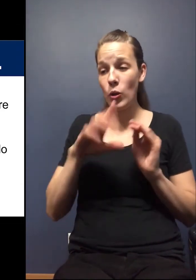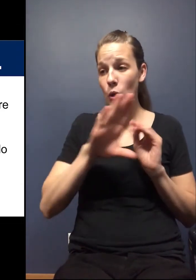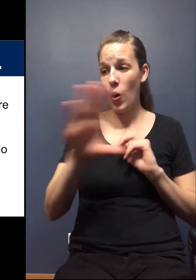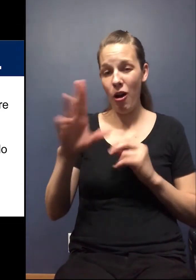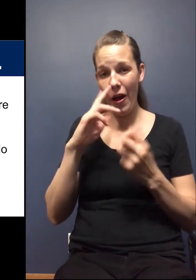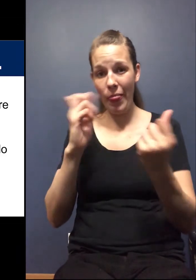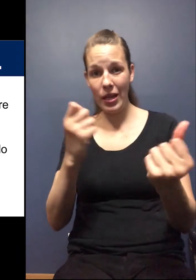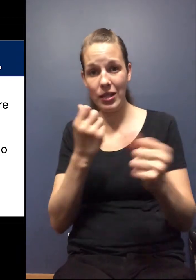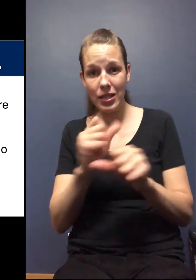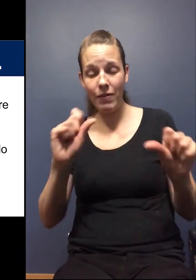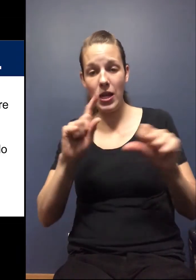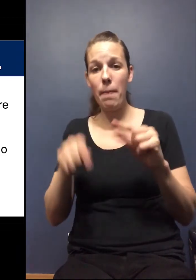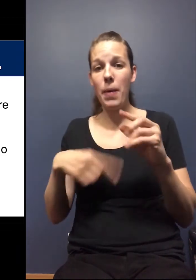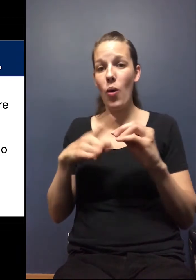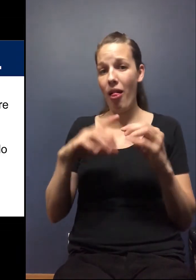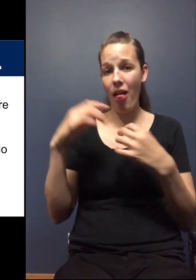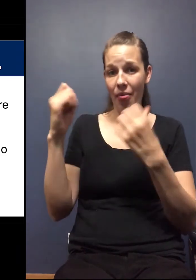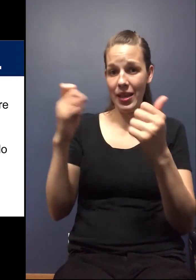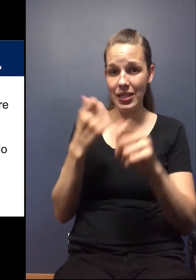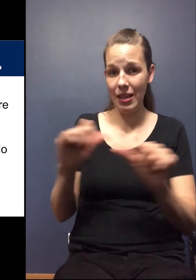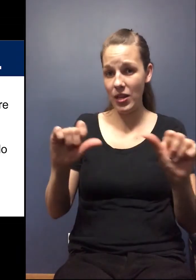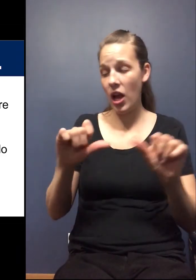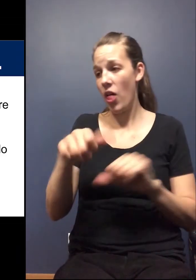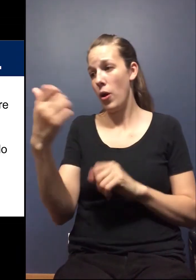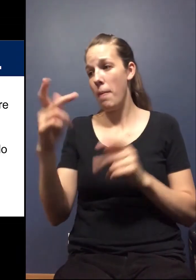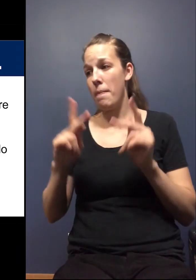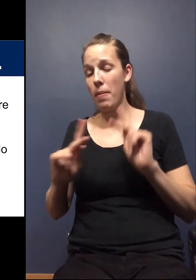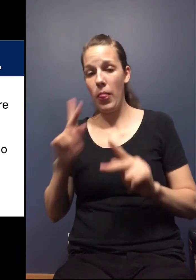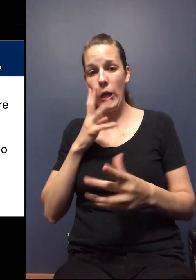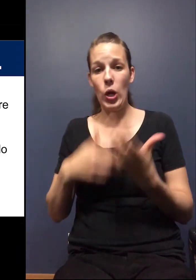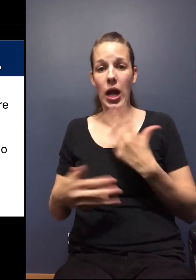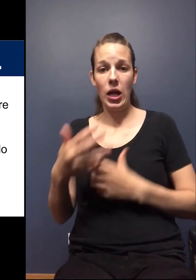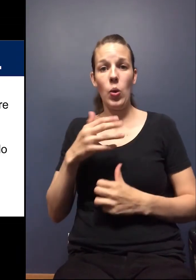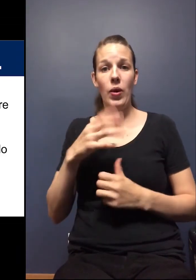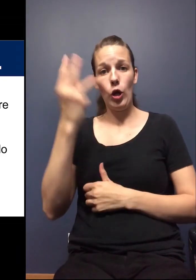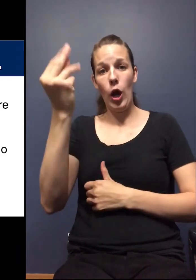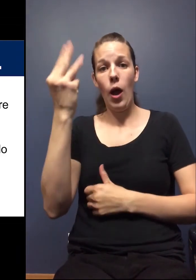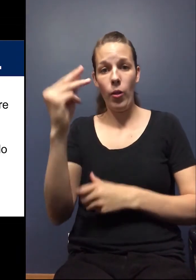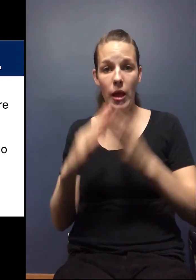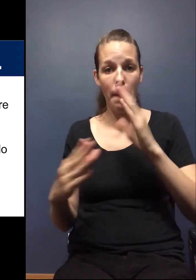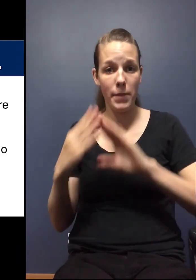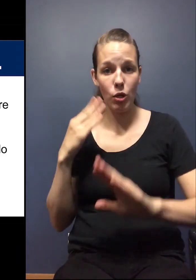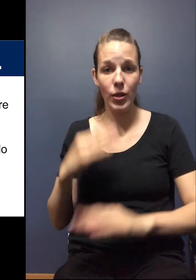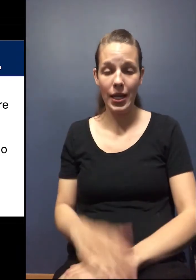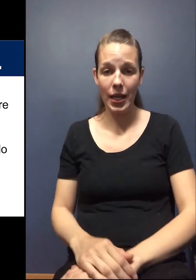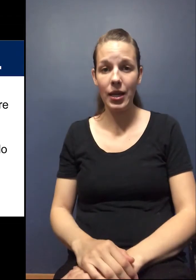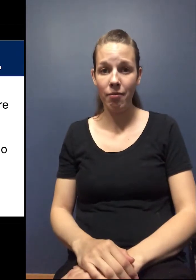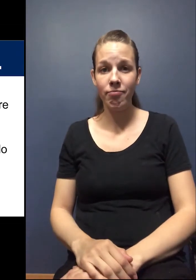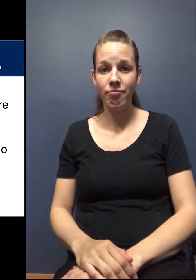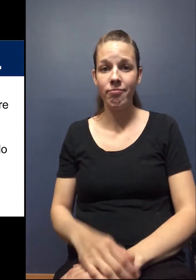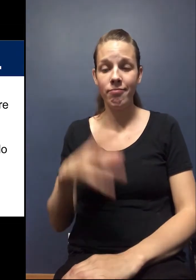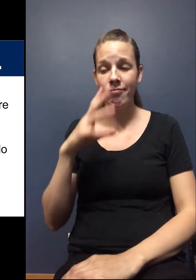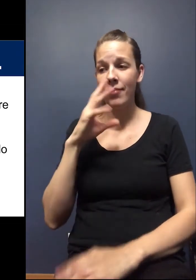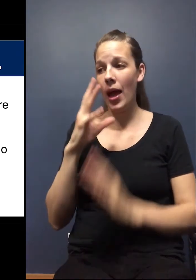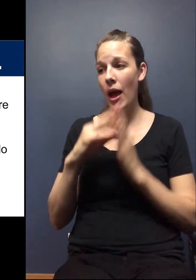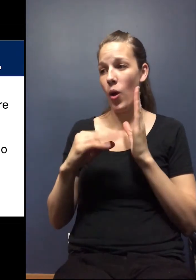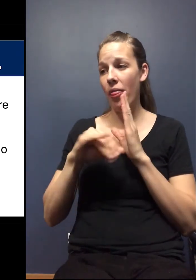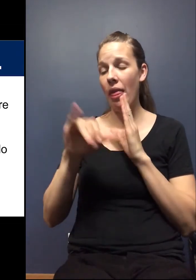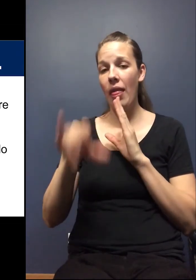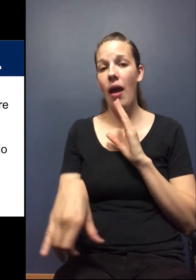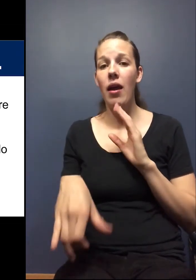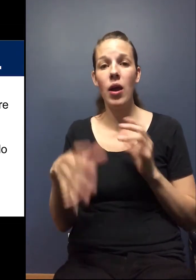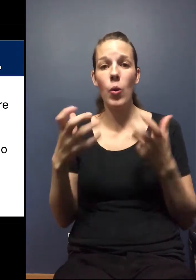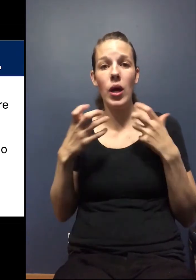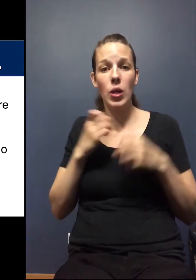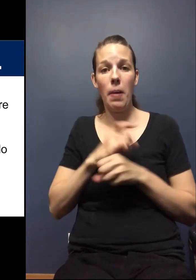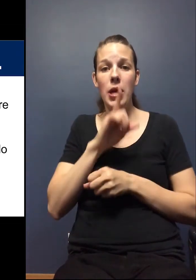health and safety. It's about the health and safety that, of the individuals that you are interacting with when you're out in the community. So I echo it, um, definitely